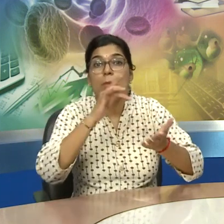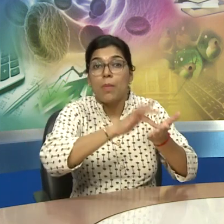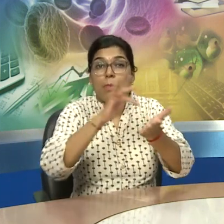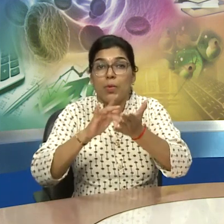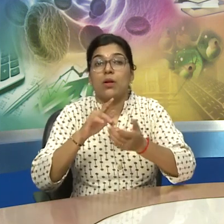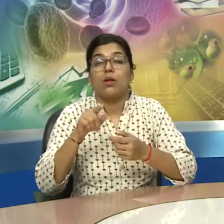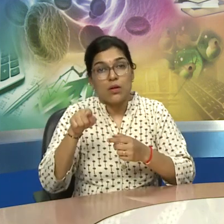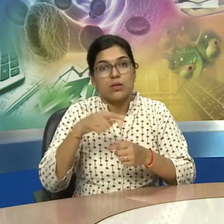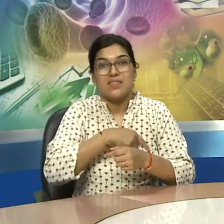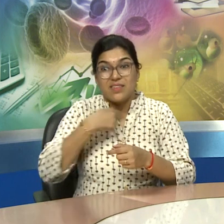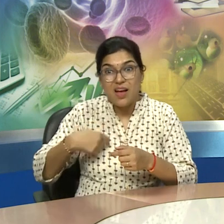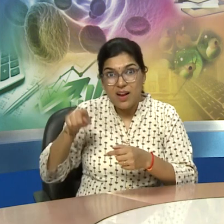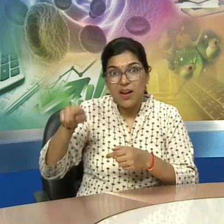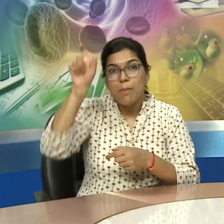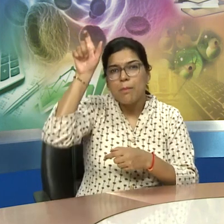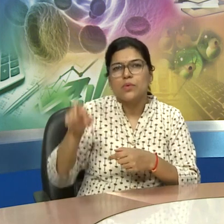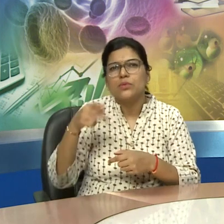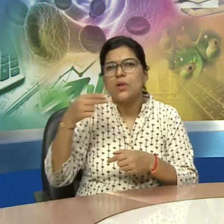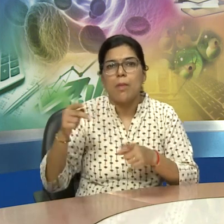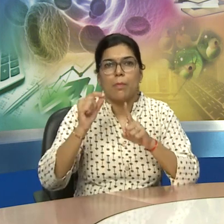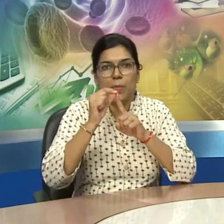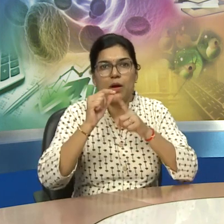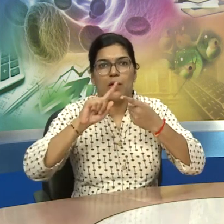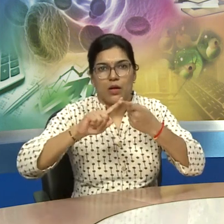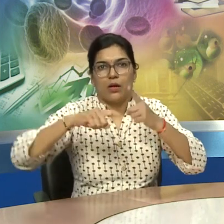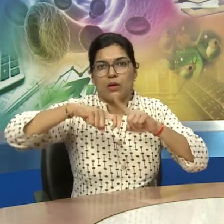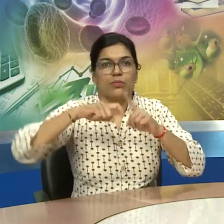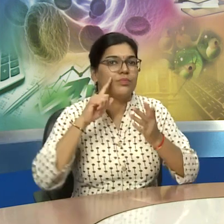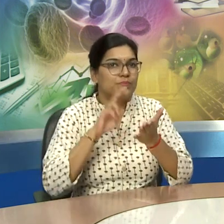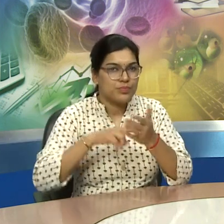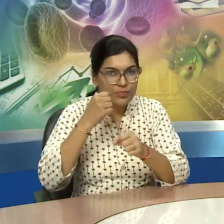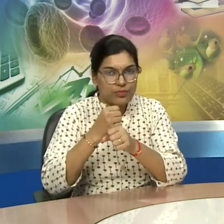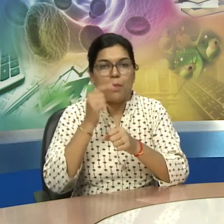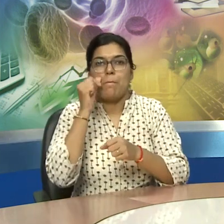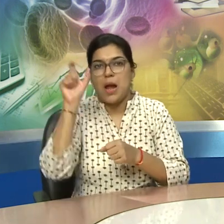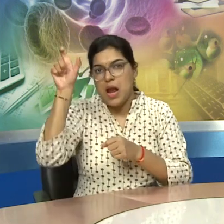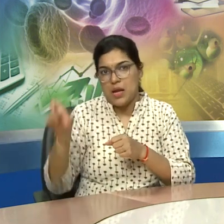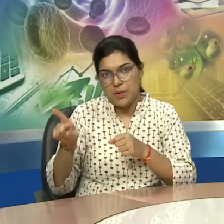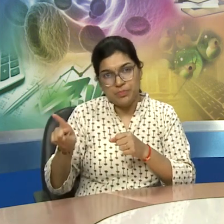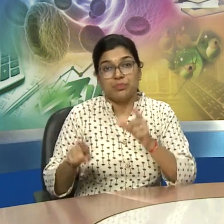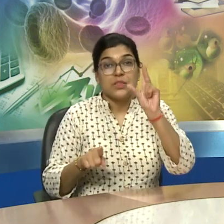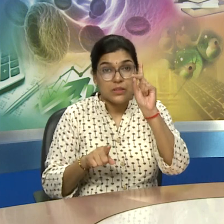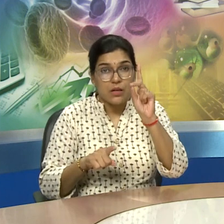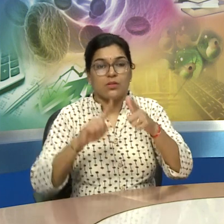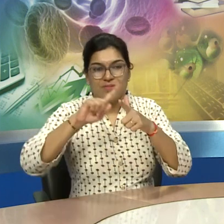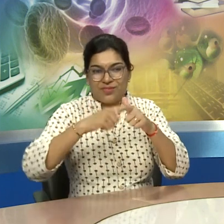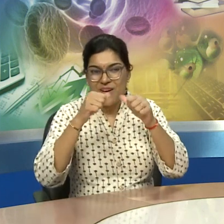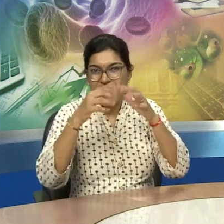because these fossils are found this suggests that they evolved in africa and then